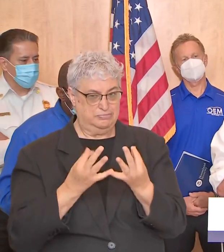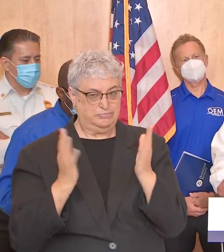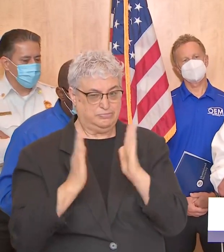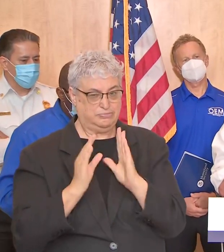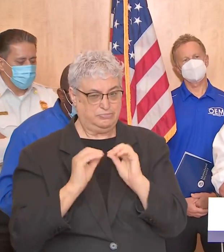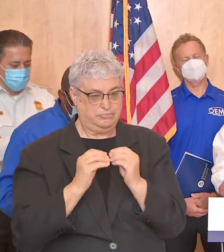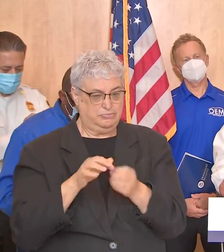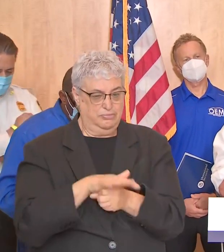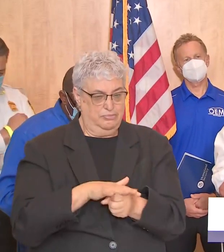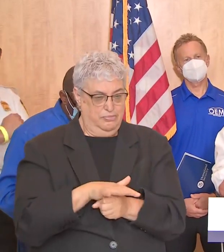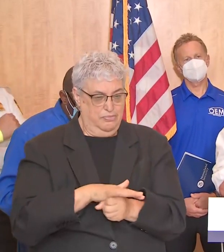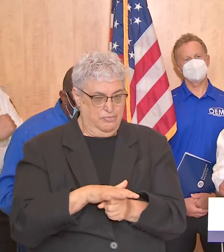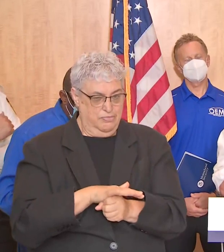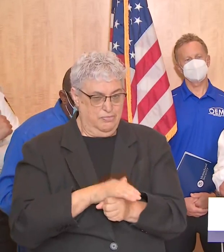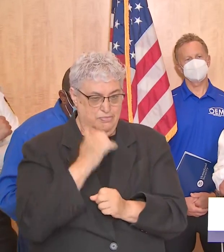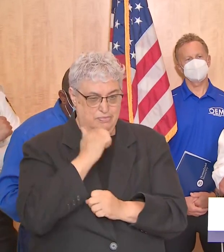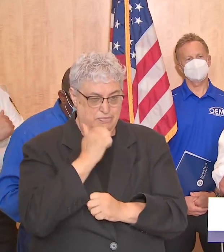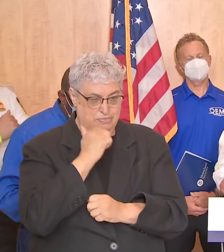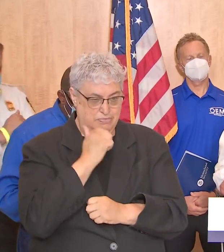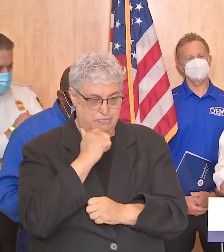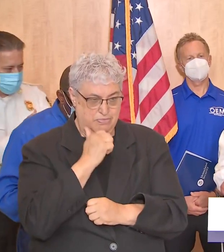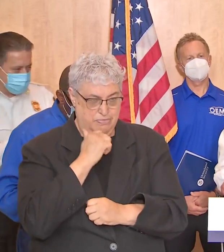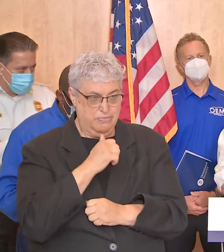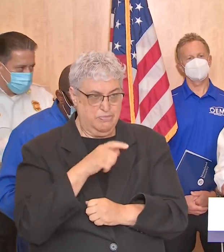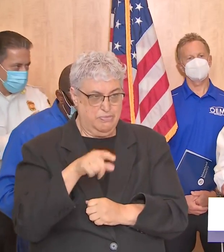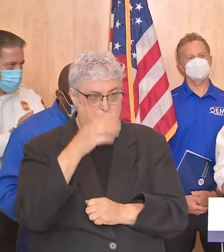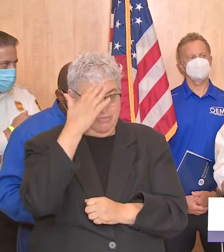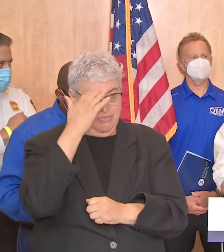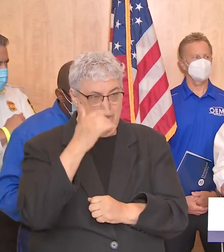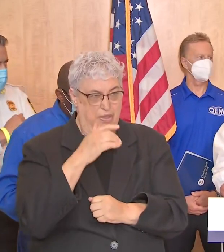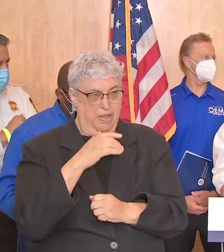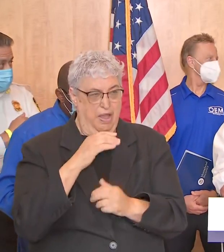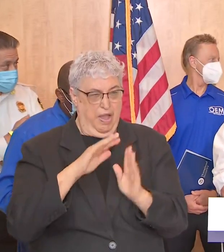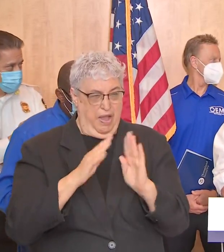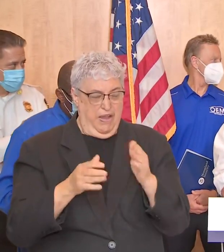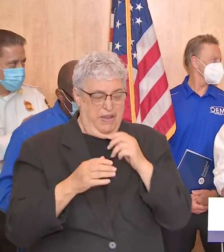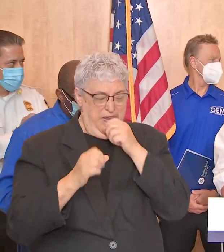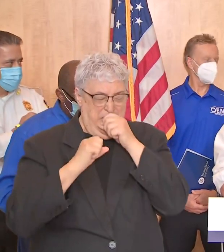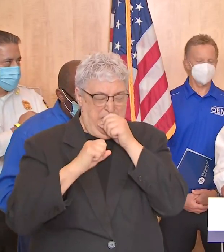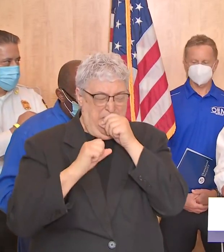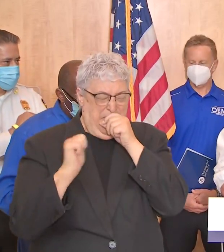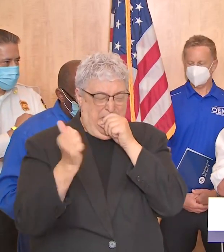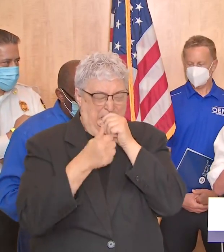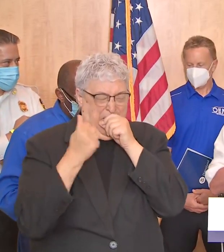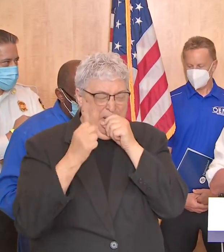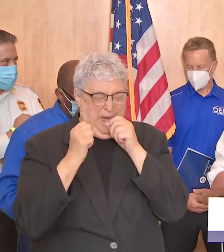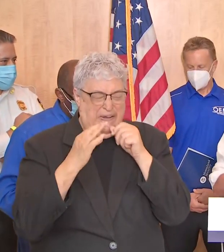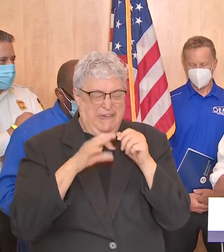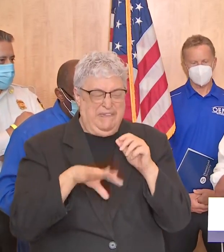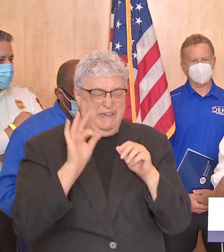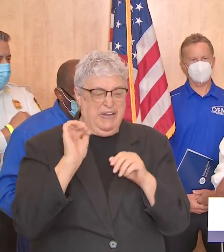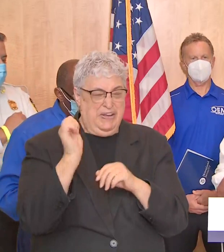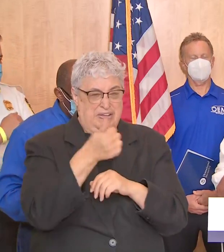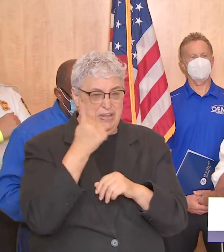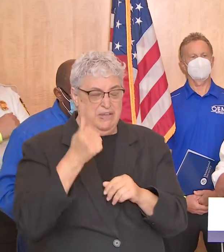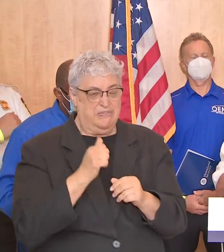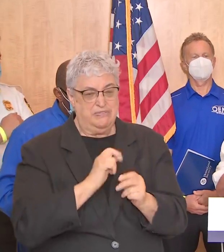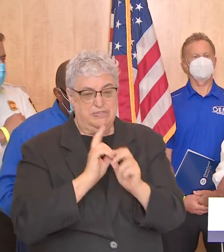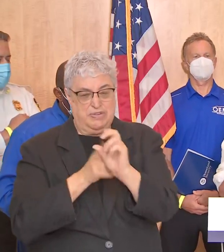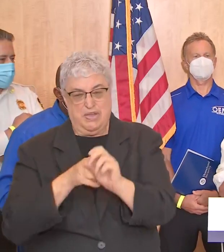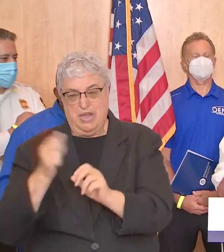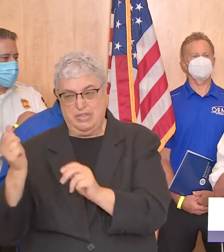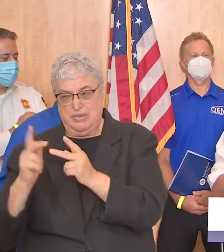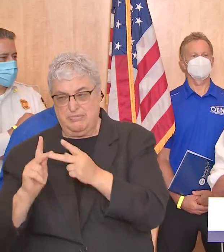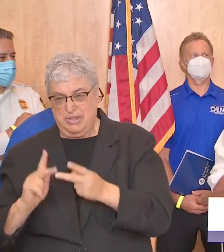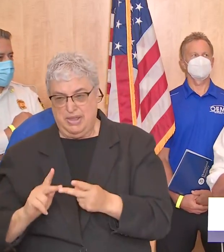small number of people and it's your family that you live with every day you know how your house runs you know how you protect yourselves should you find yourself having to stay someplace else